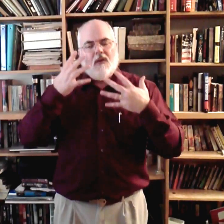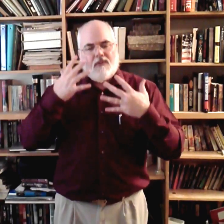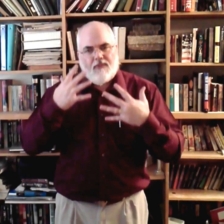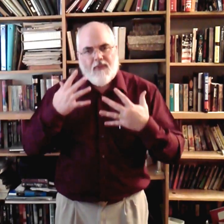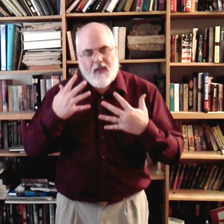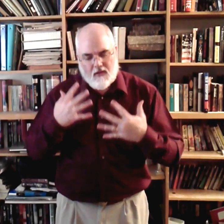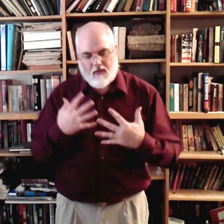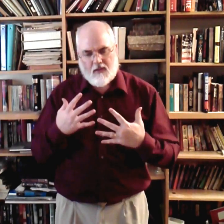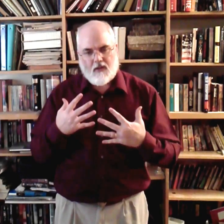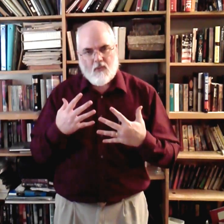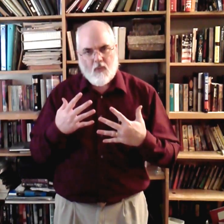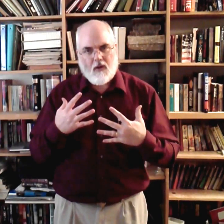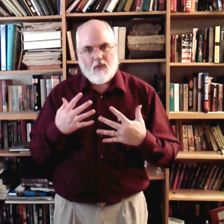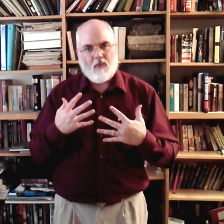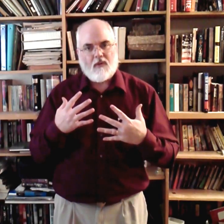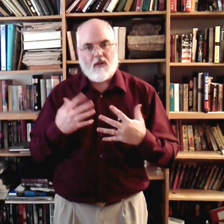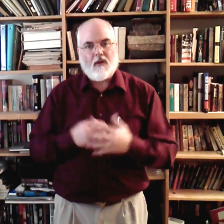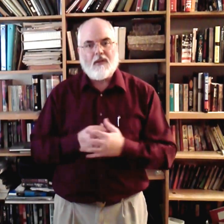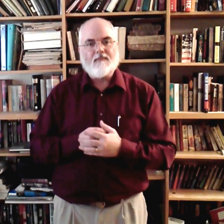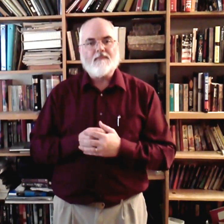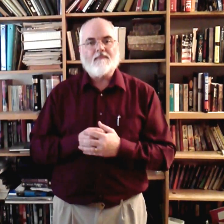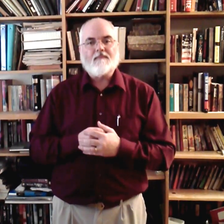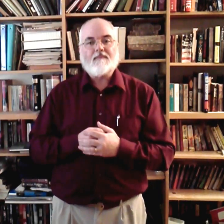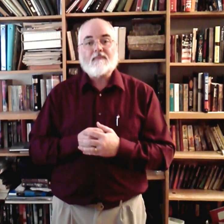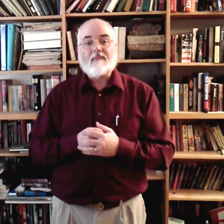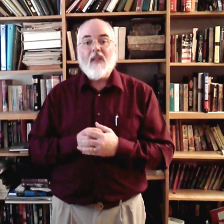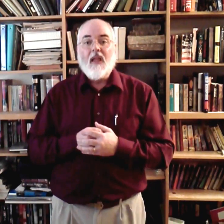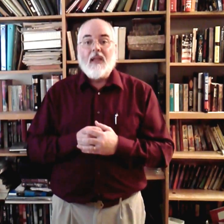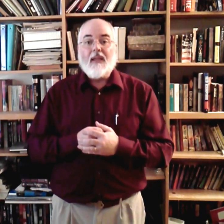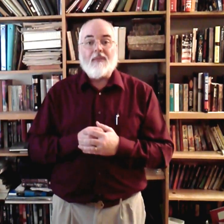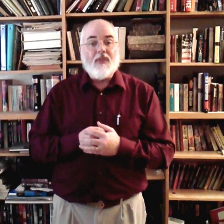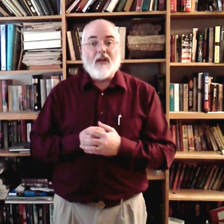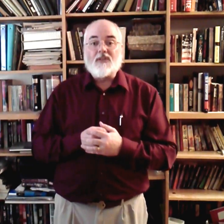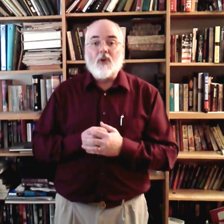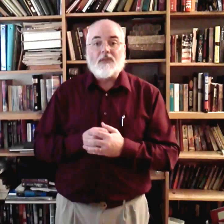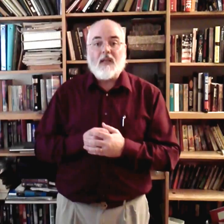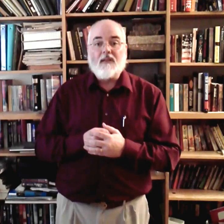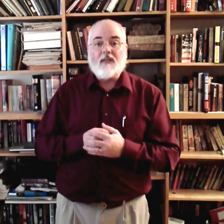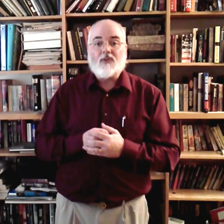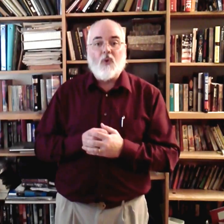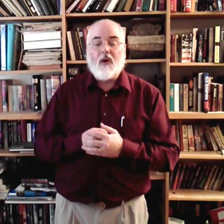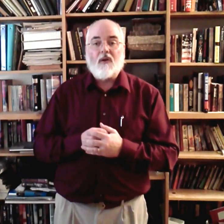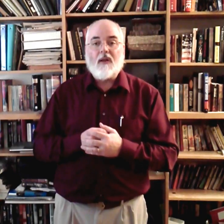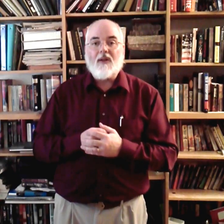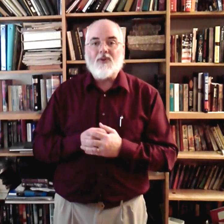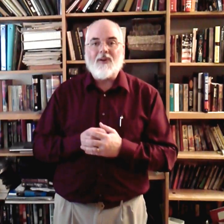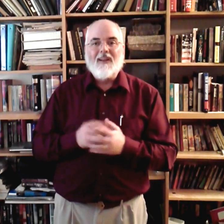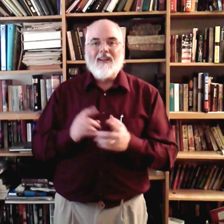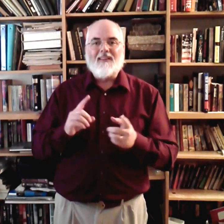feel woe. Alright? Yet, there's no sickness, toil, or danger. The